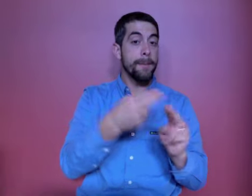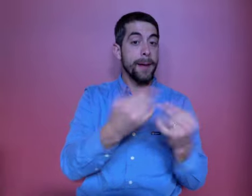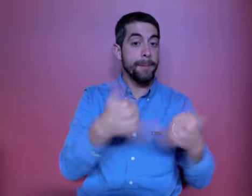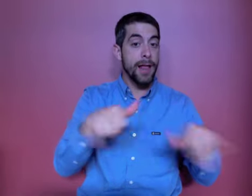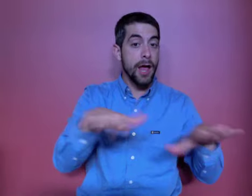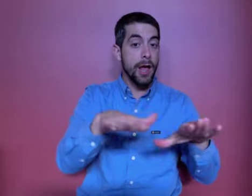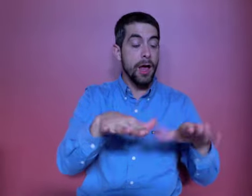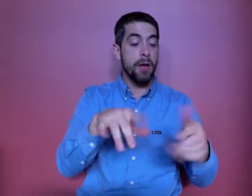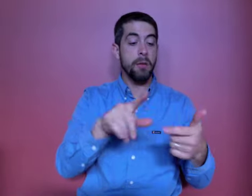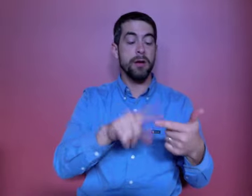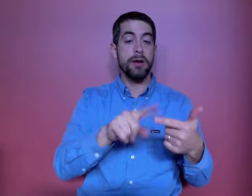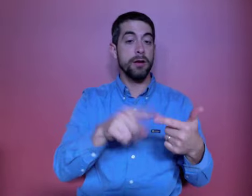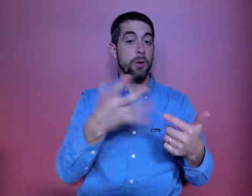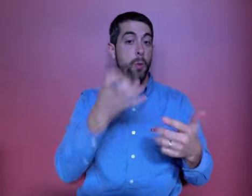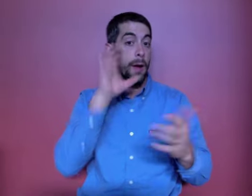Boundless Playground website.